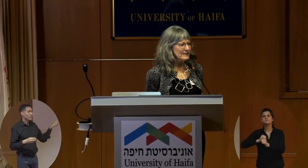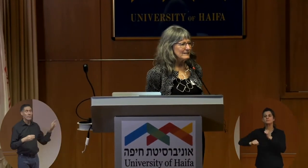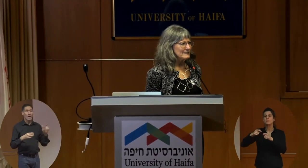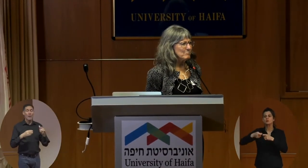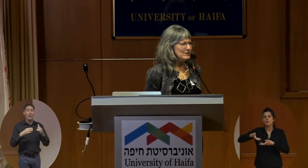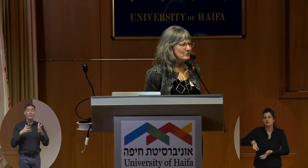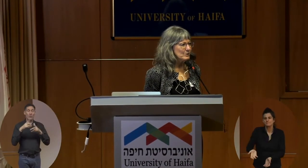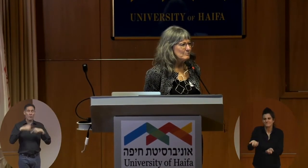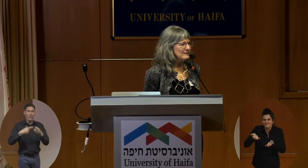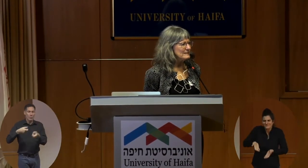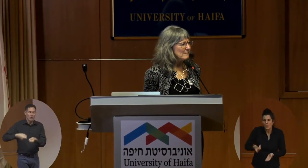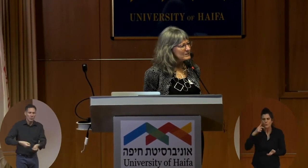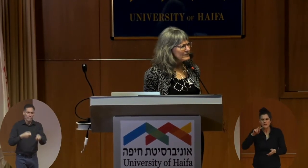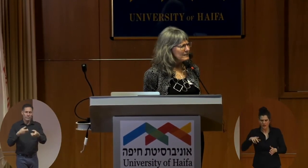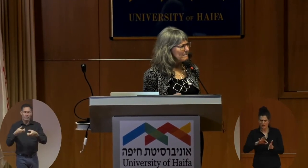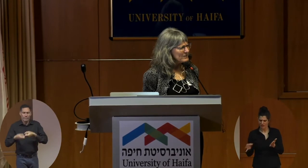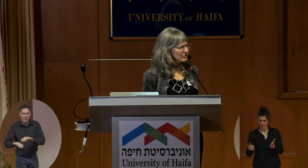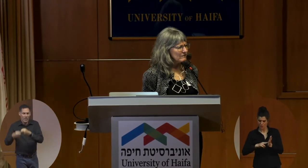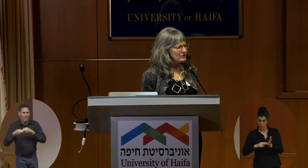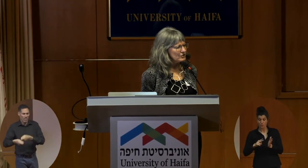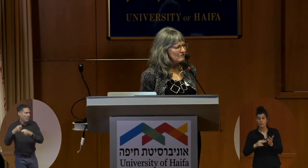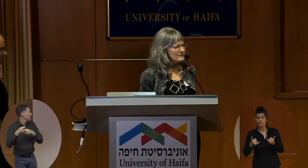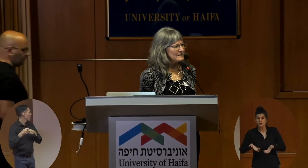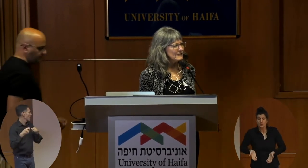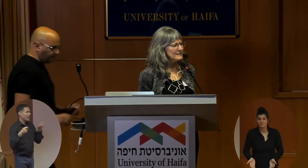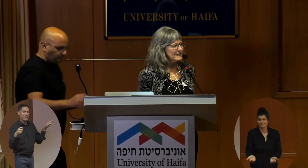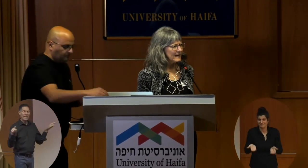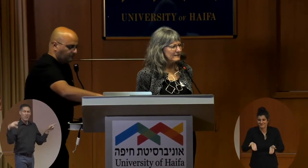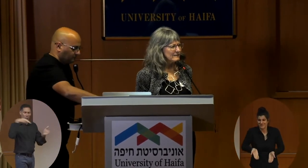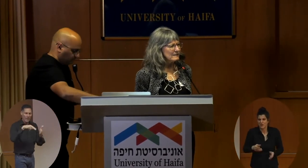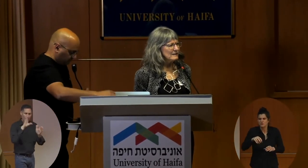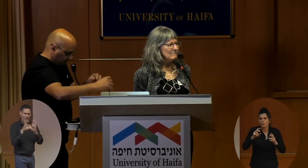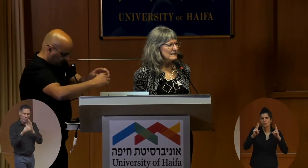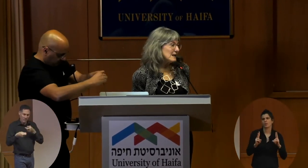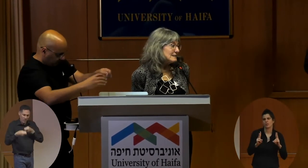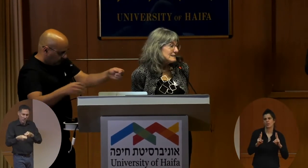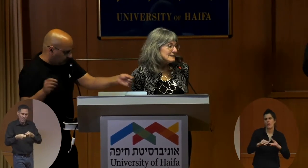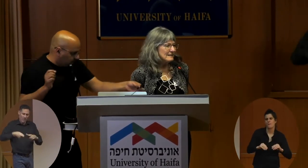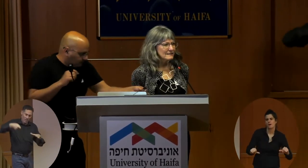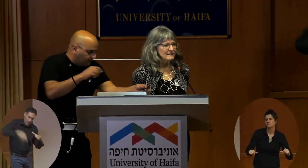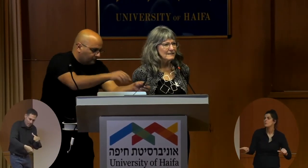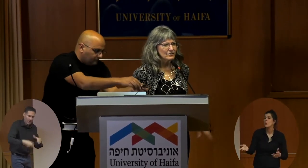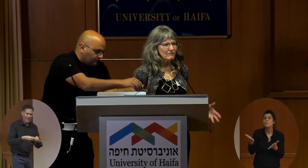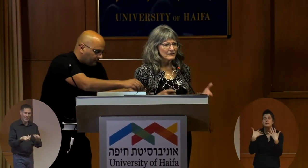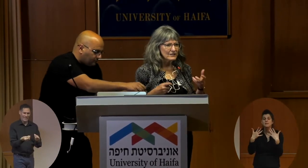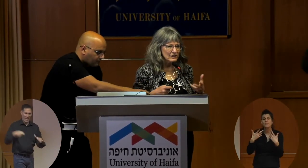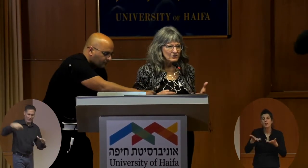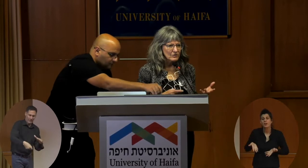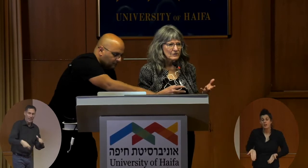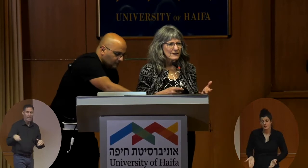looking at the same picture book, but this time he's looking at a picture of a shovel stuck in sand. And what he does is he tells us that shovels, he shows the